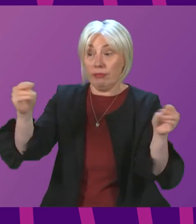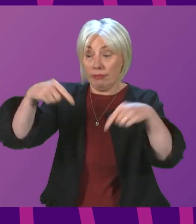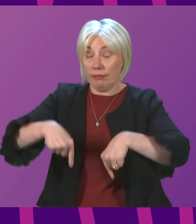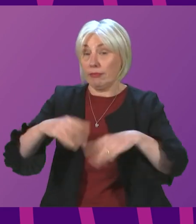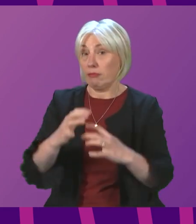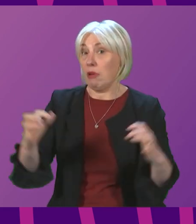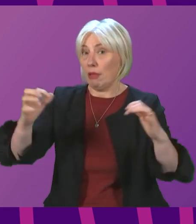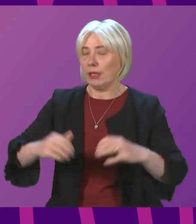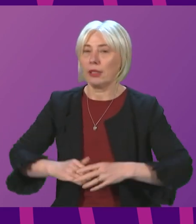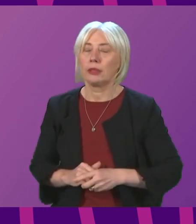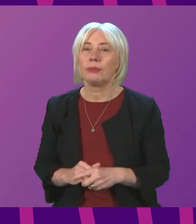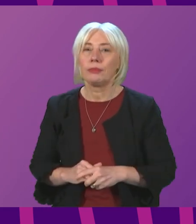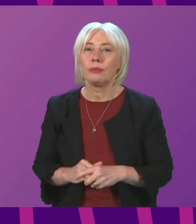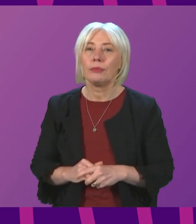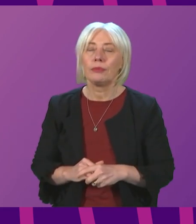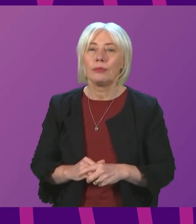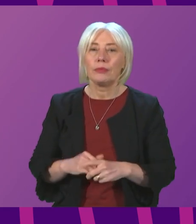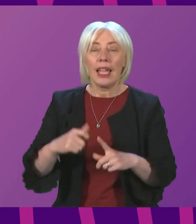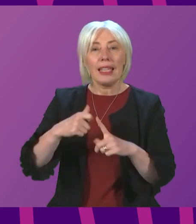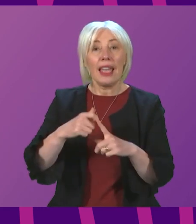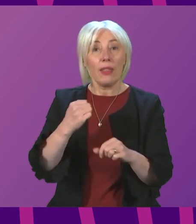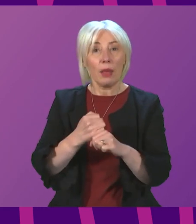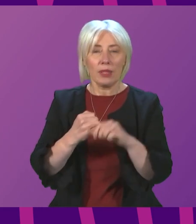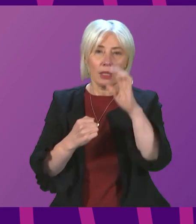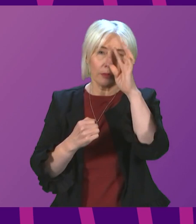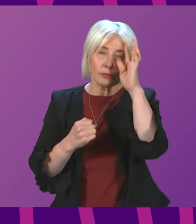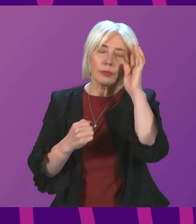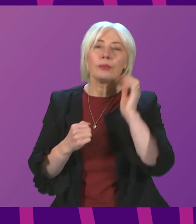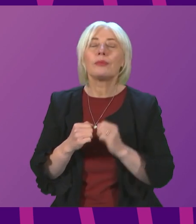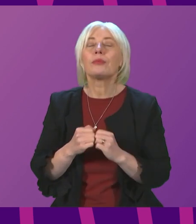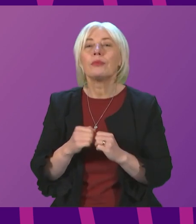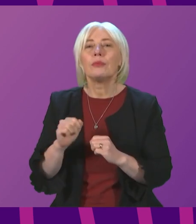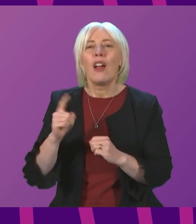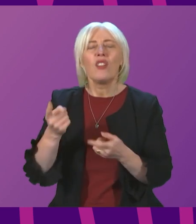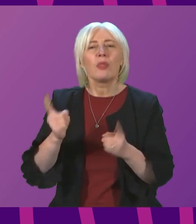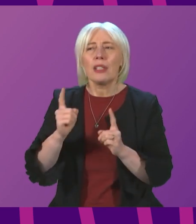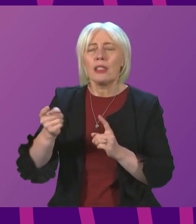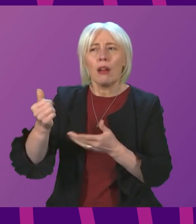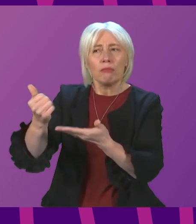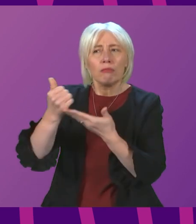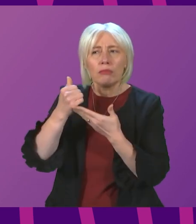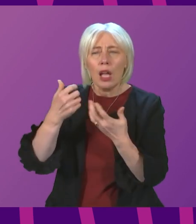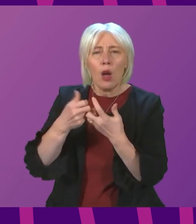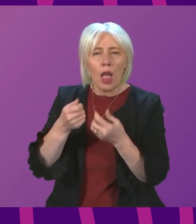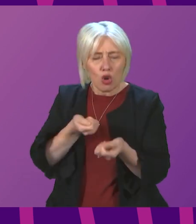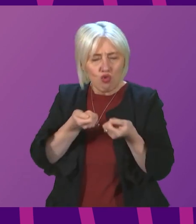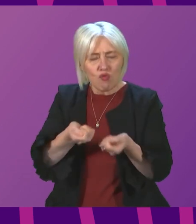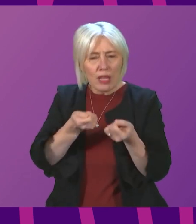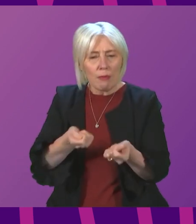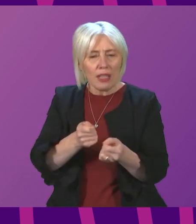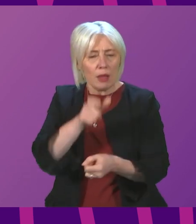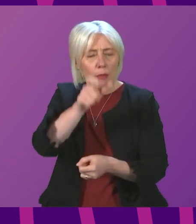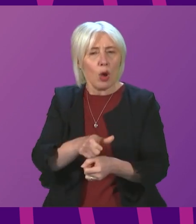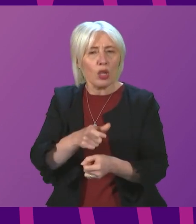Kenneth Gibson to be followed by Jamie Green. Thank you, presiding officer. Can the First Minister advise as to how much it costs to treat the average patient with COVID